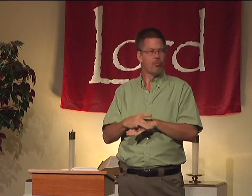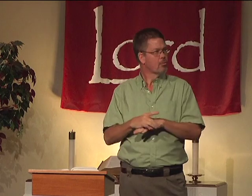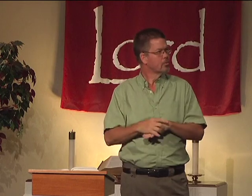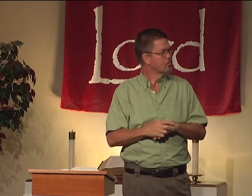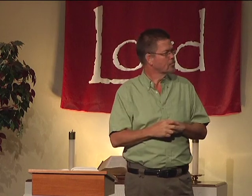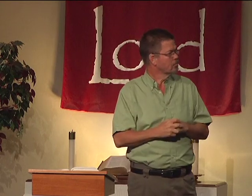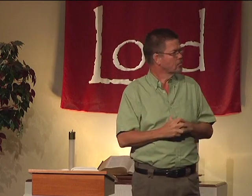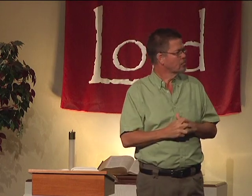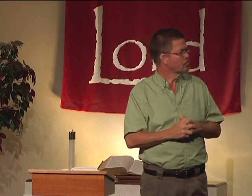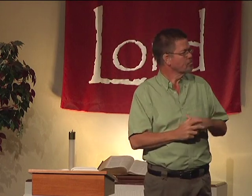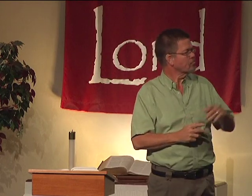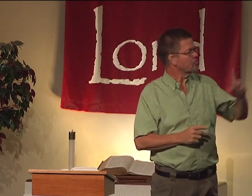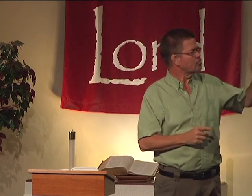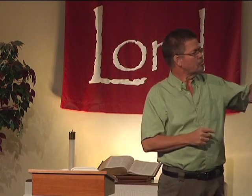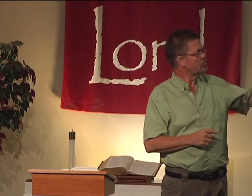and power while you're here on earth.